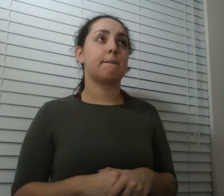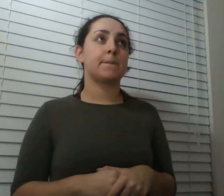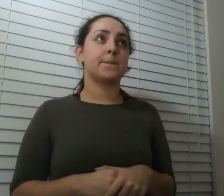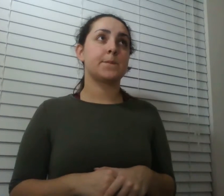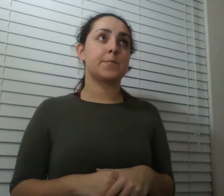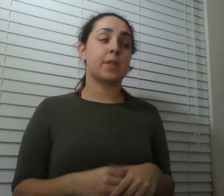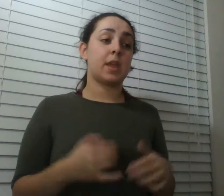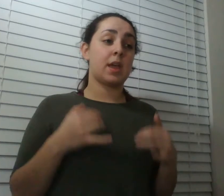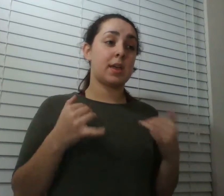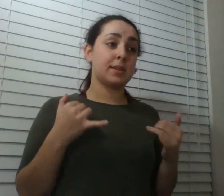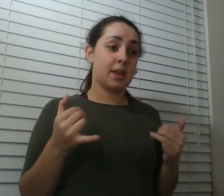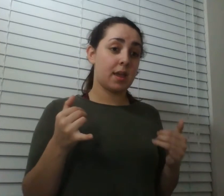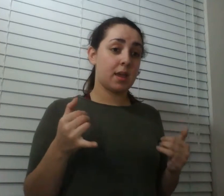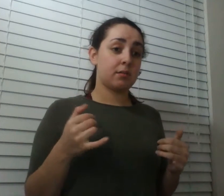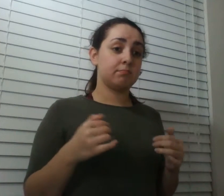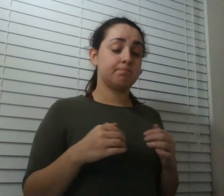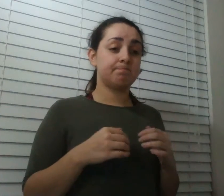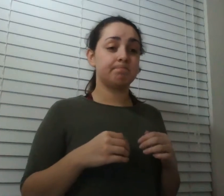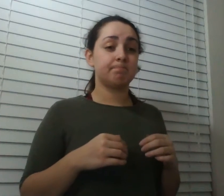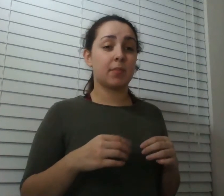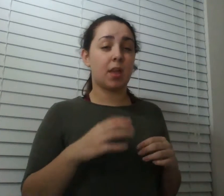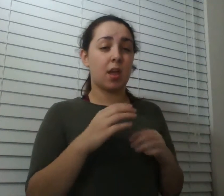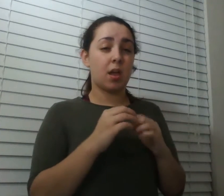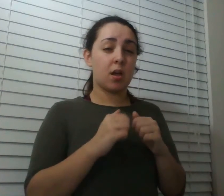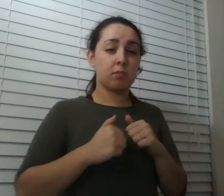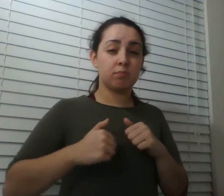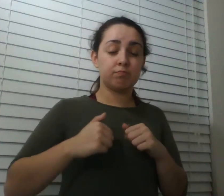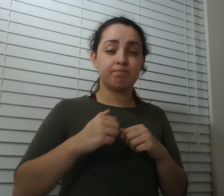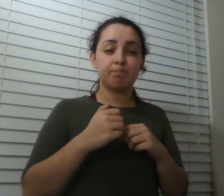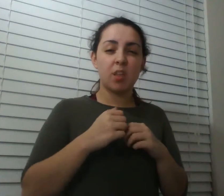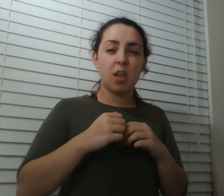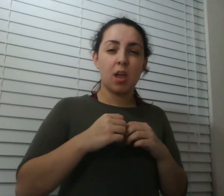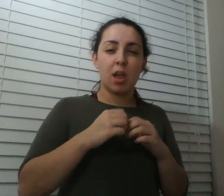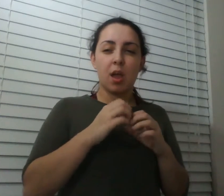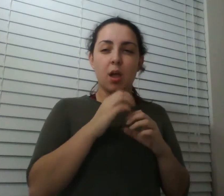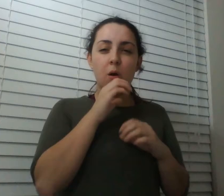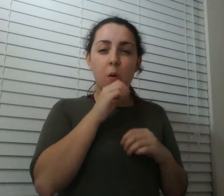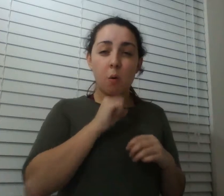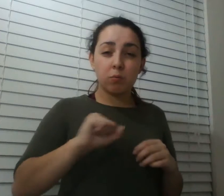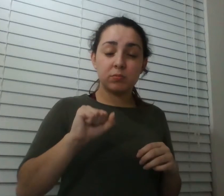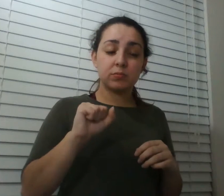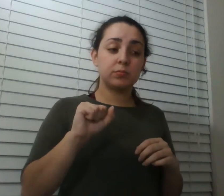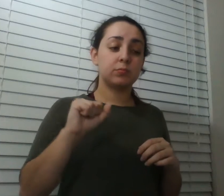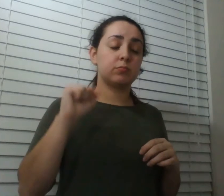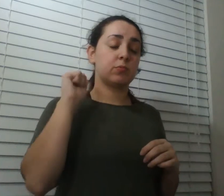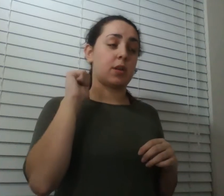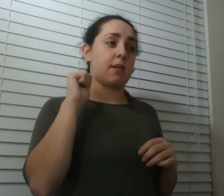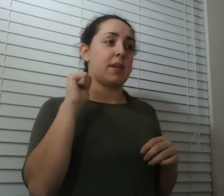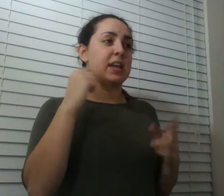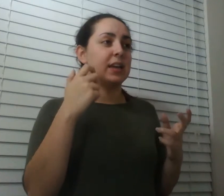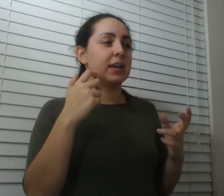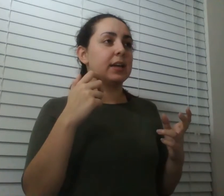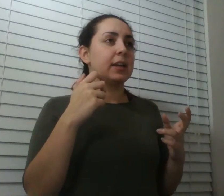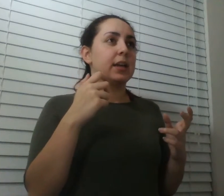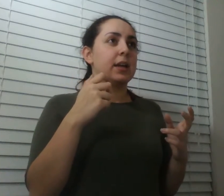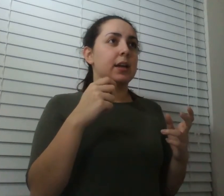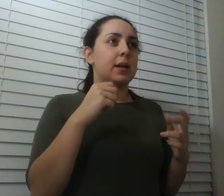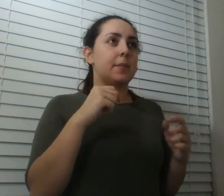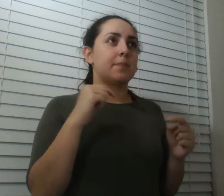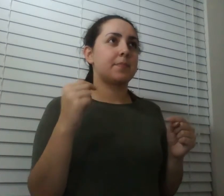anymore i bet like how about a bad haircut would you take a really bad haircut a mohawk huh